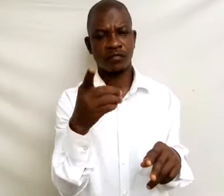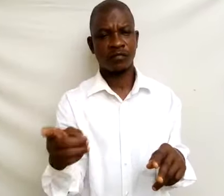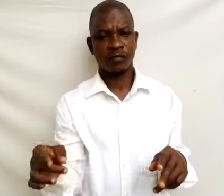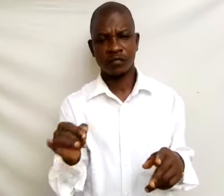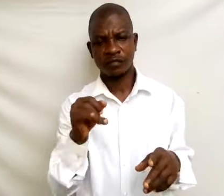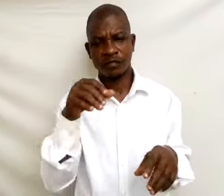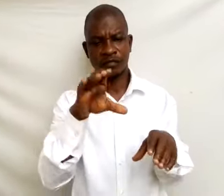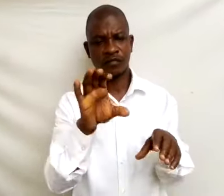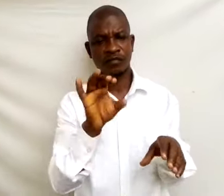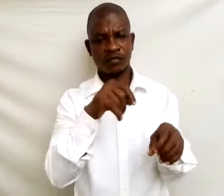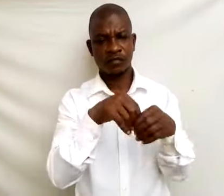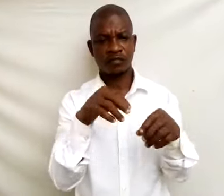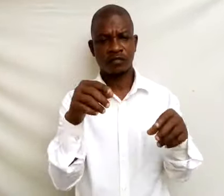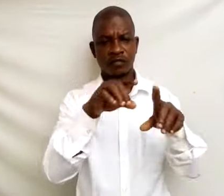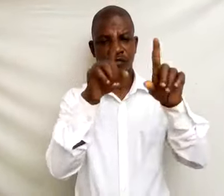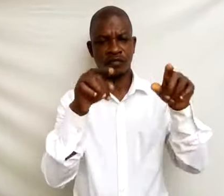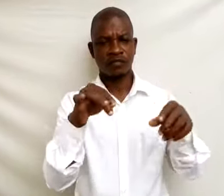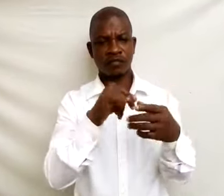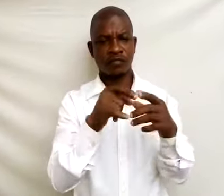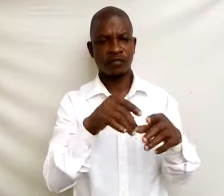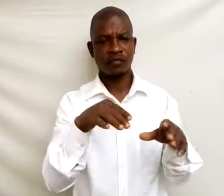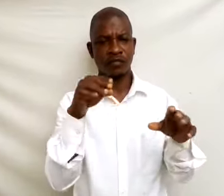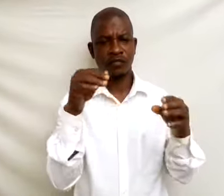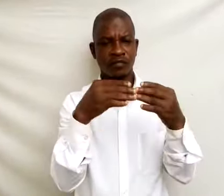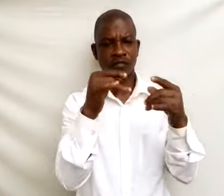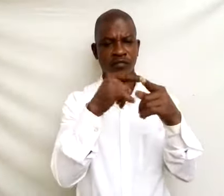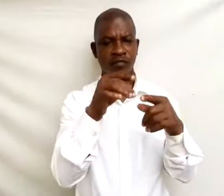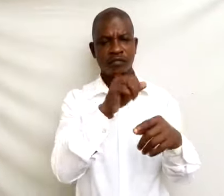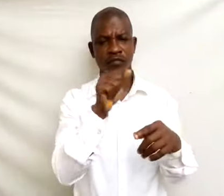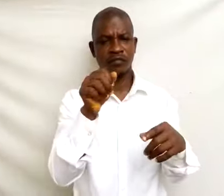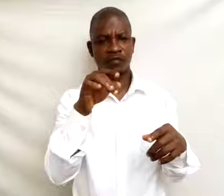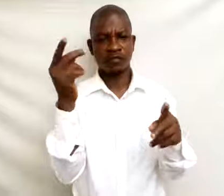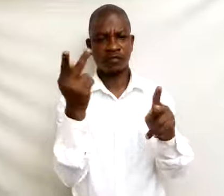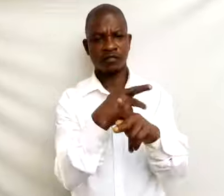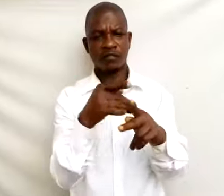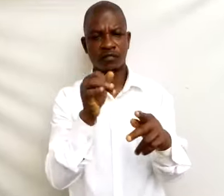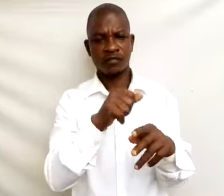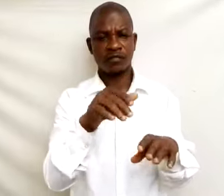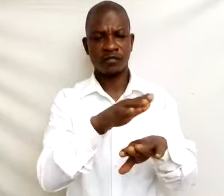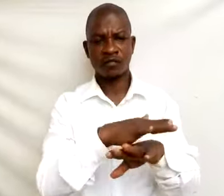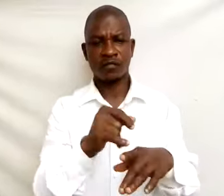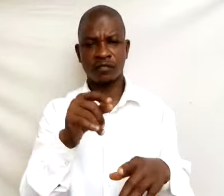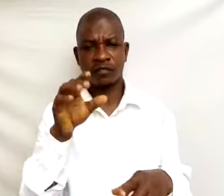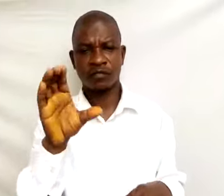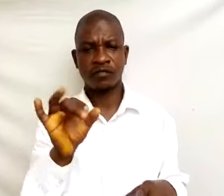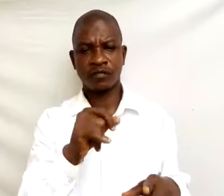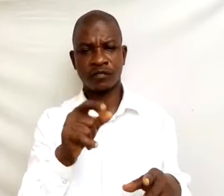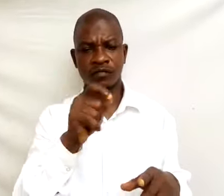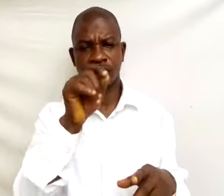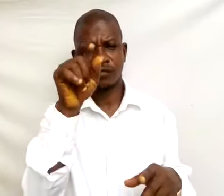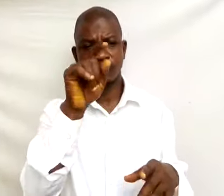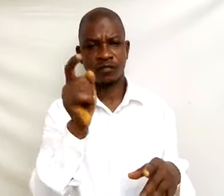in brackets, is equal to A over B, times A over C, which is equal to A squared, all over B.